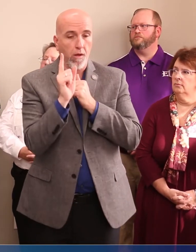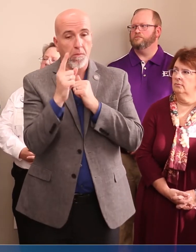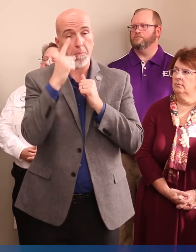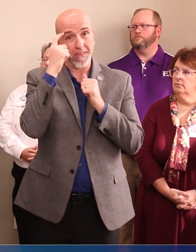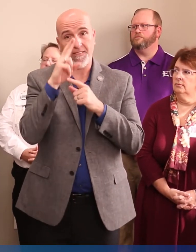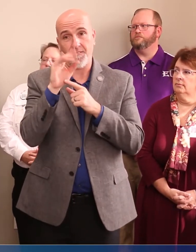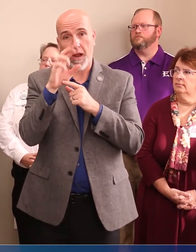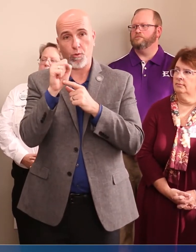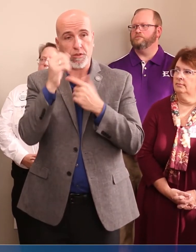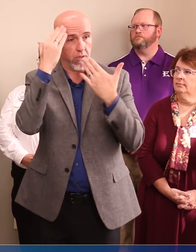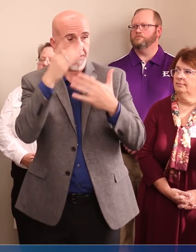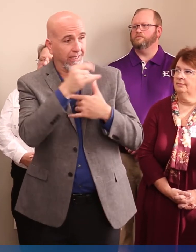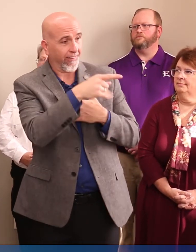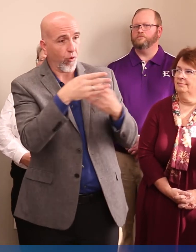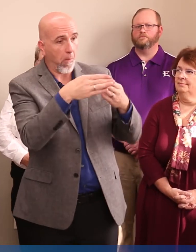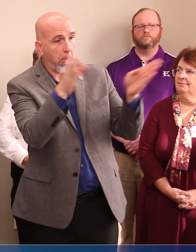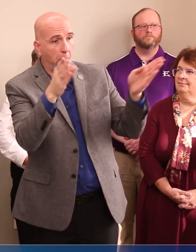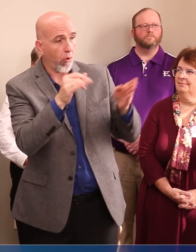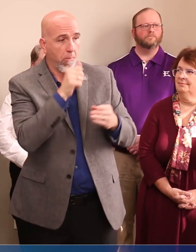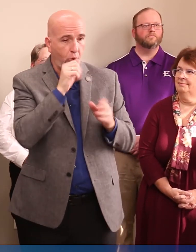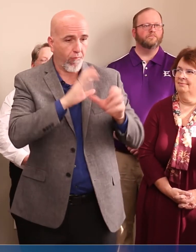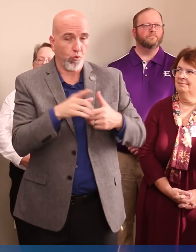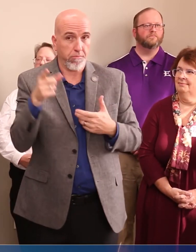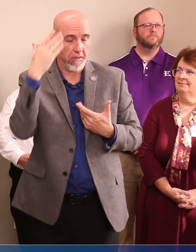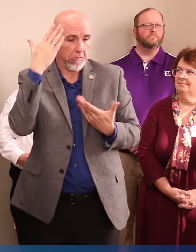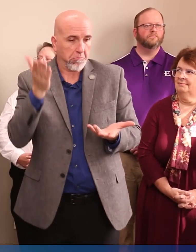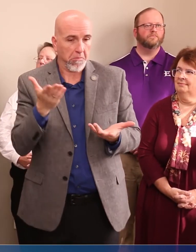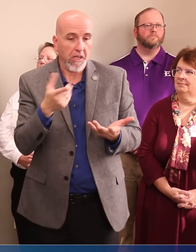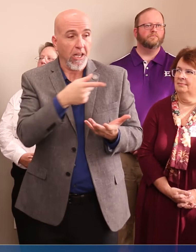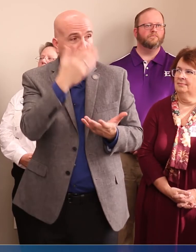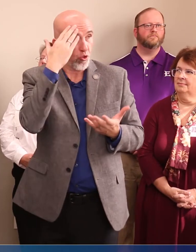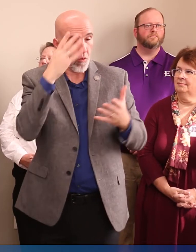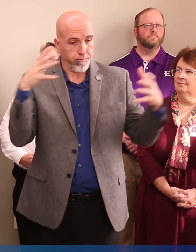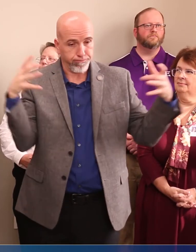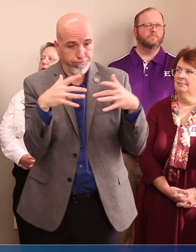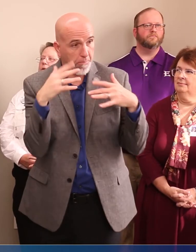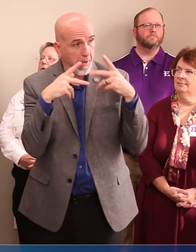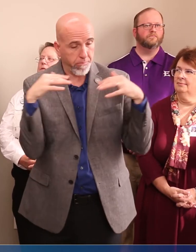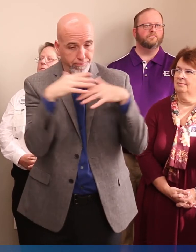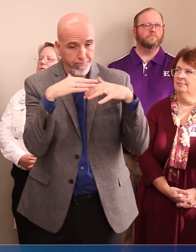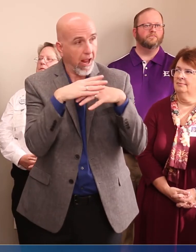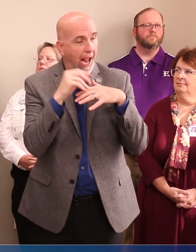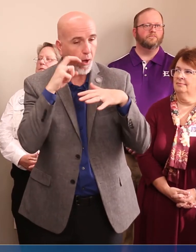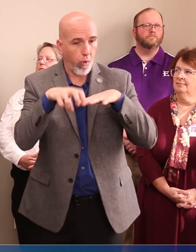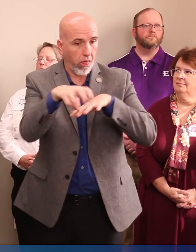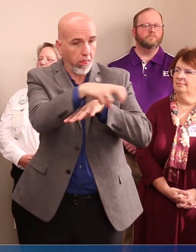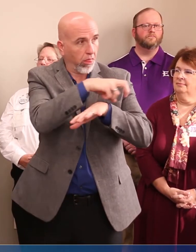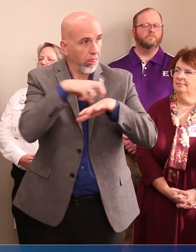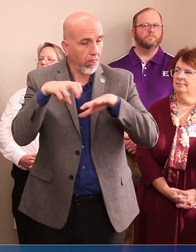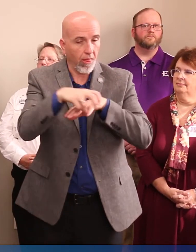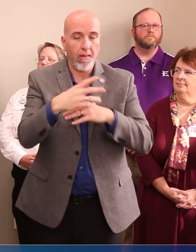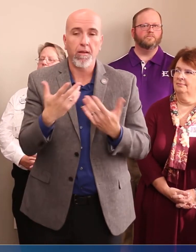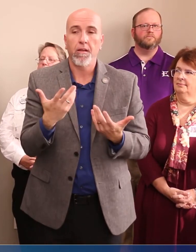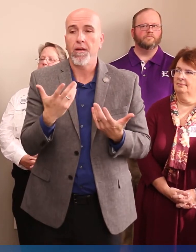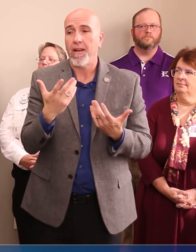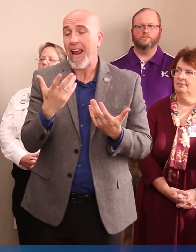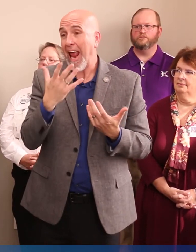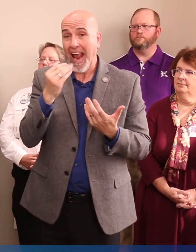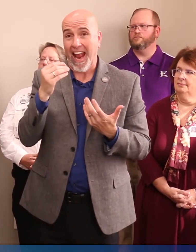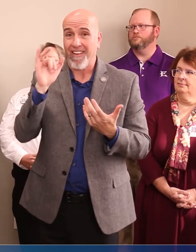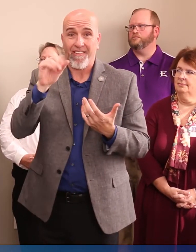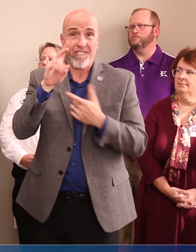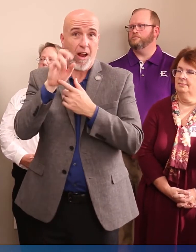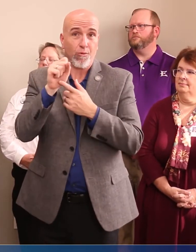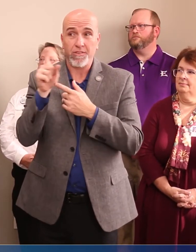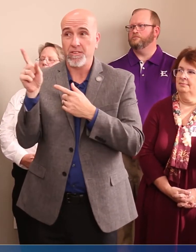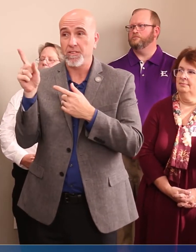the virus doesn't know whether you're a public or private group. It just knows that there's a bunch of people together and it wants to jump from one to the other. And it does that